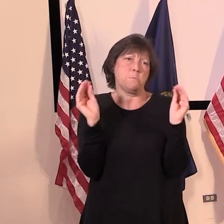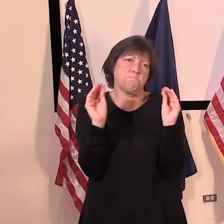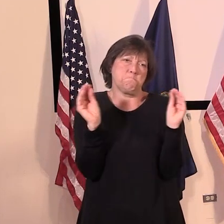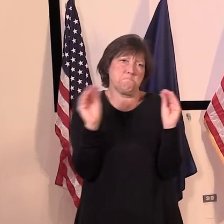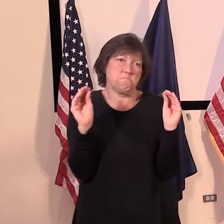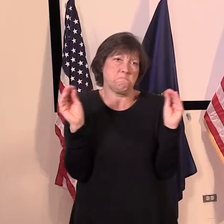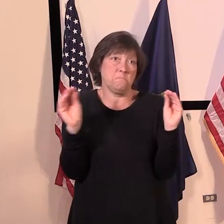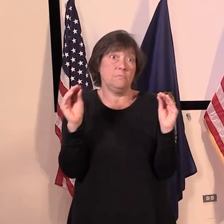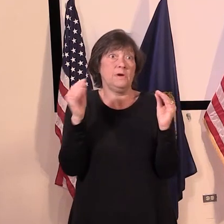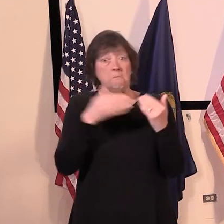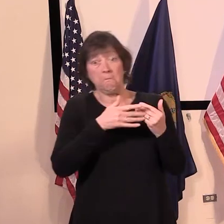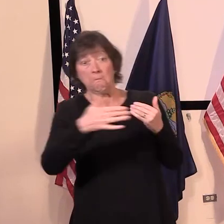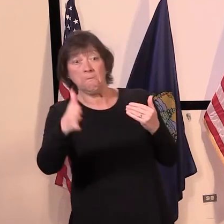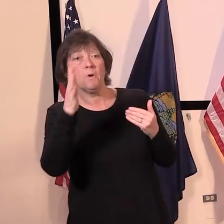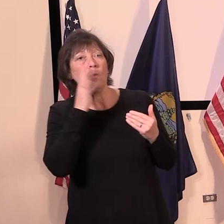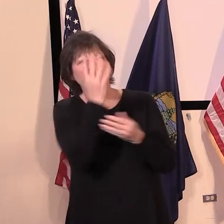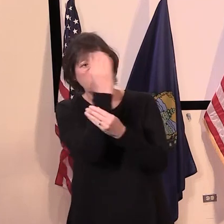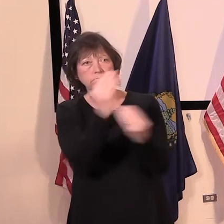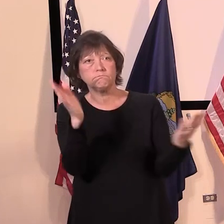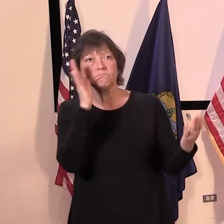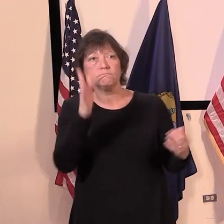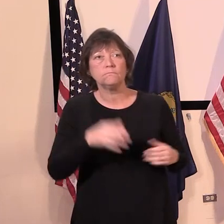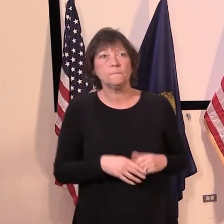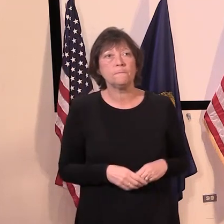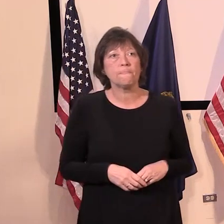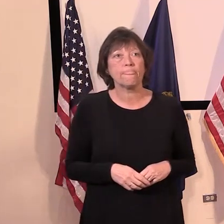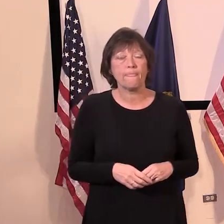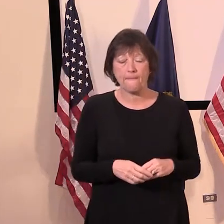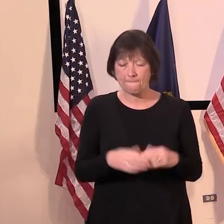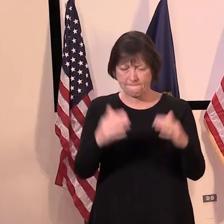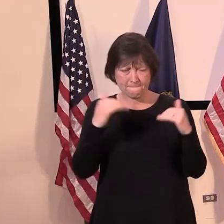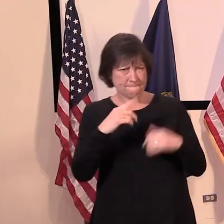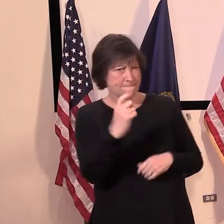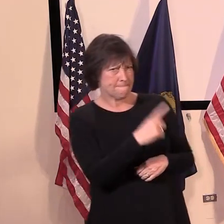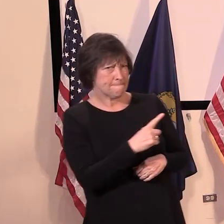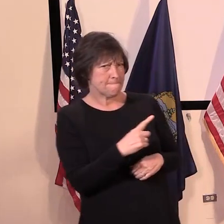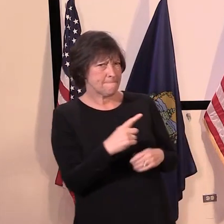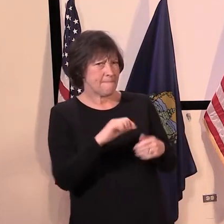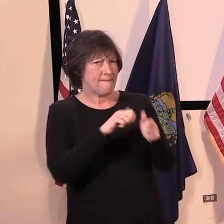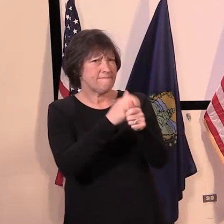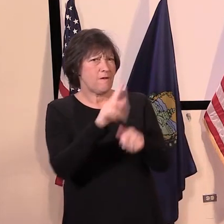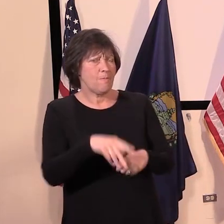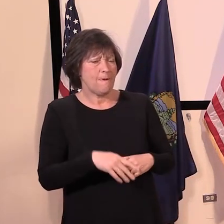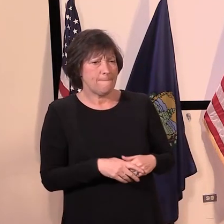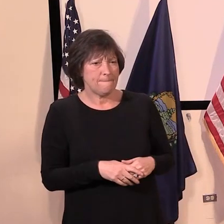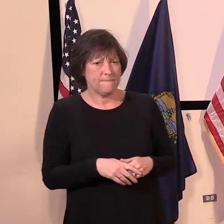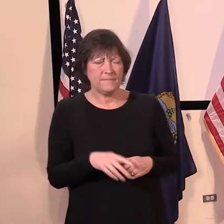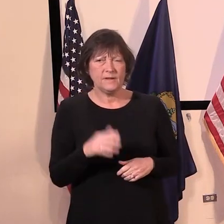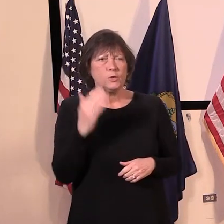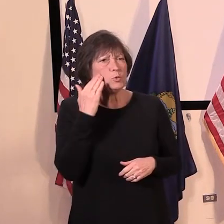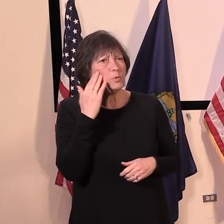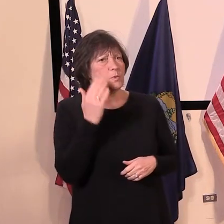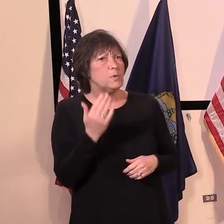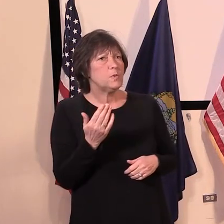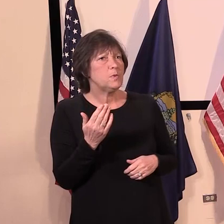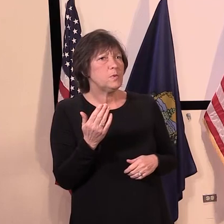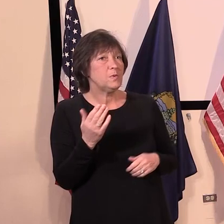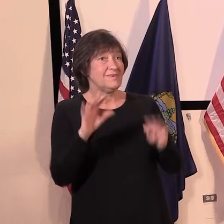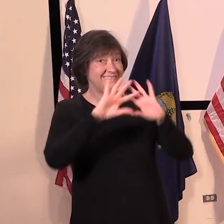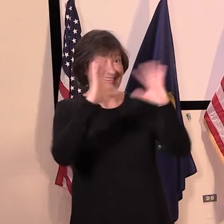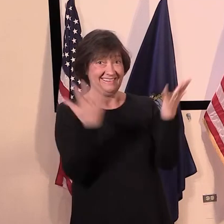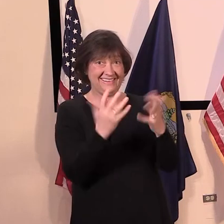forward, we'll be able to report back. And as a follow-up, do we know what percentage of the workforce,